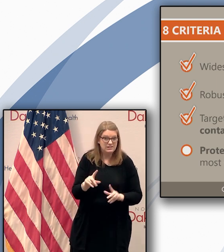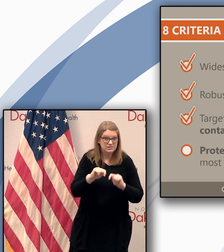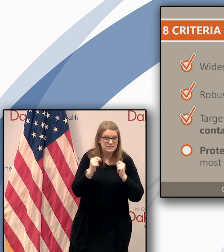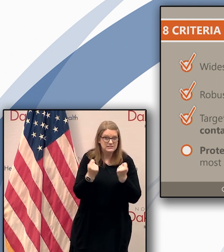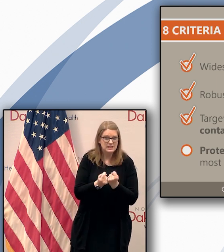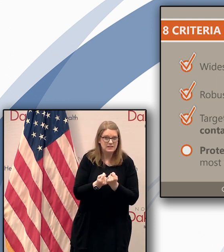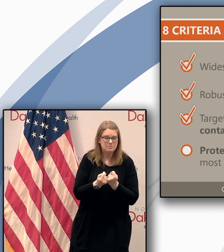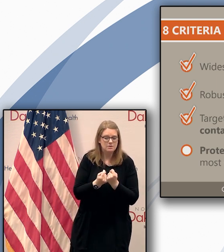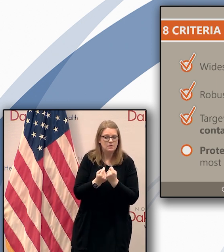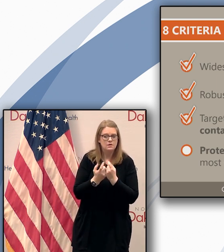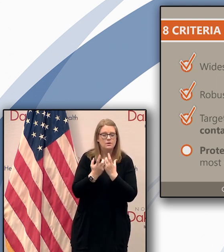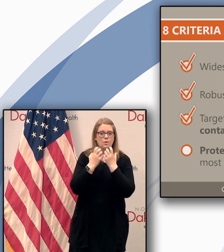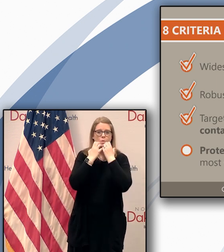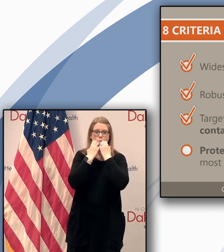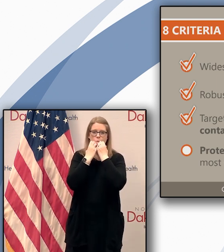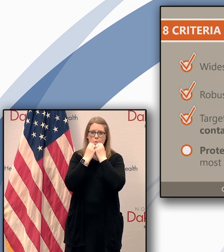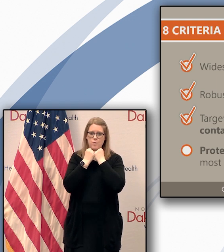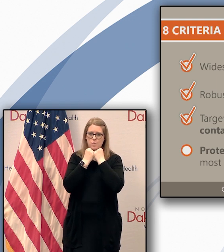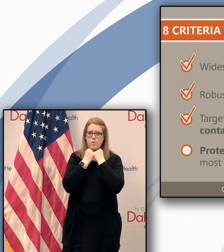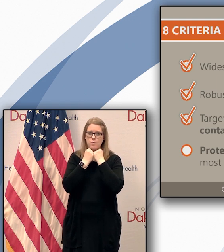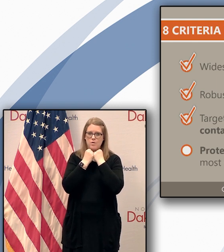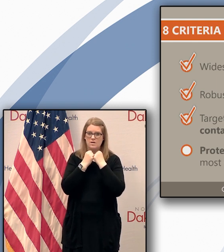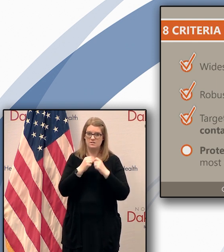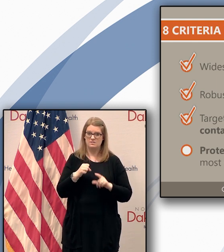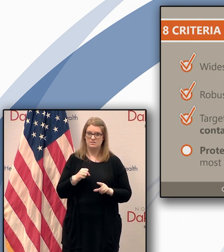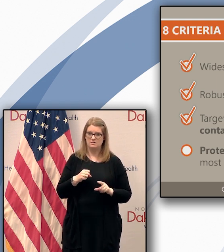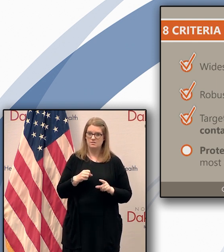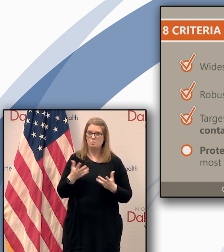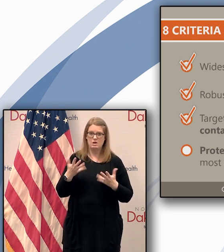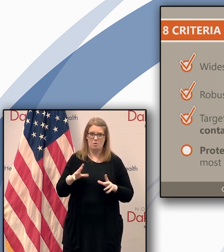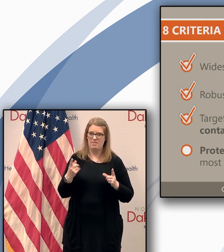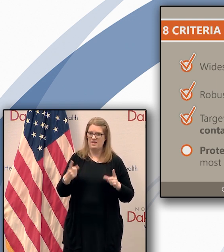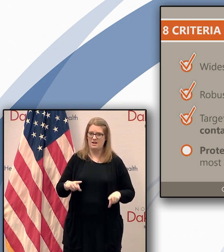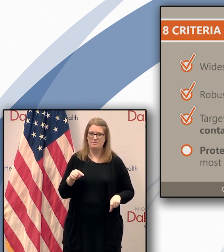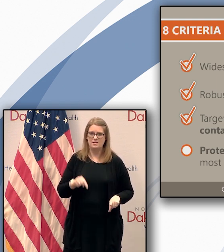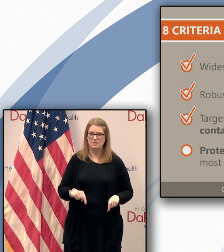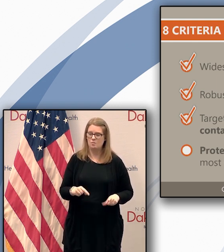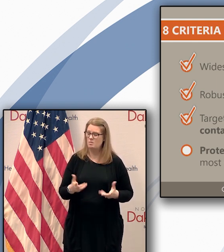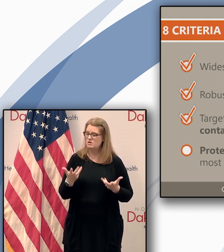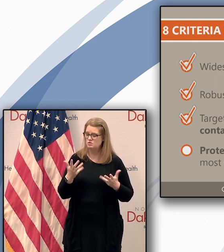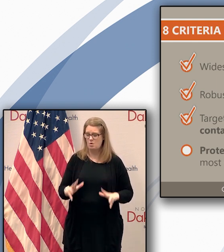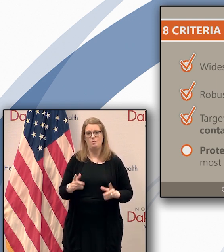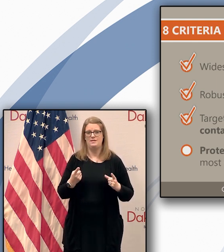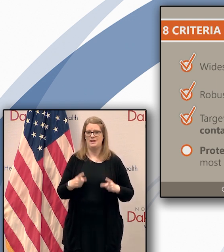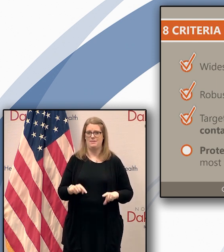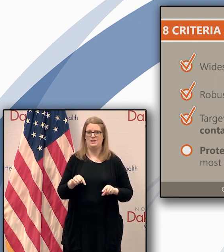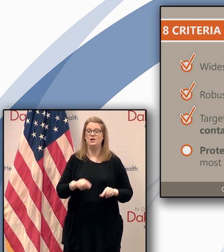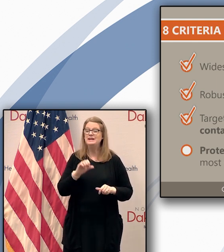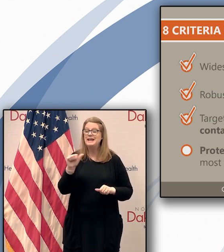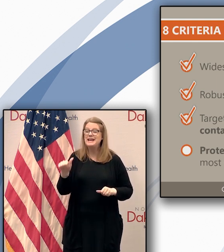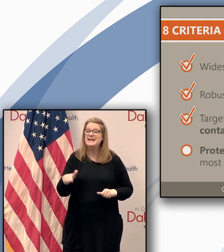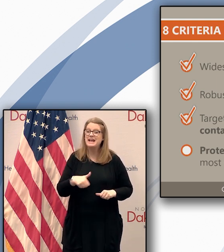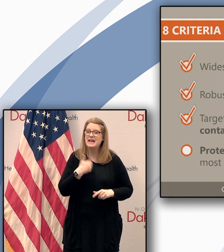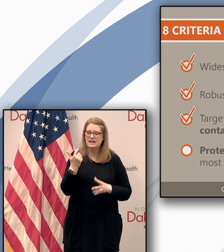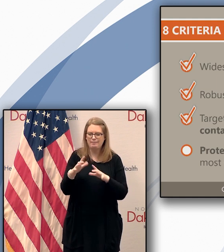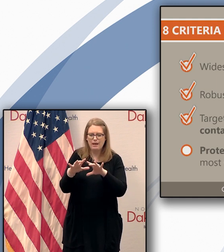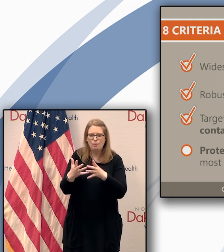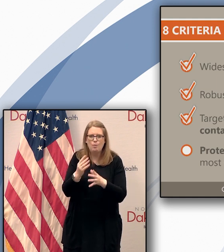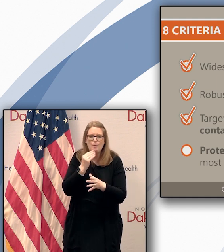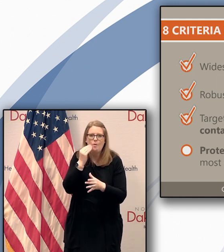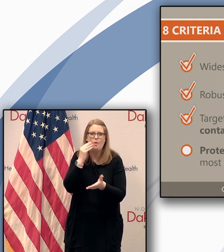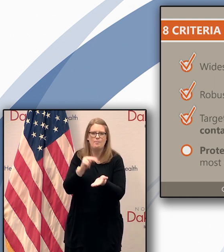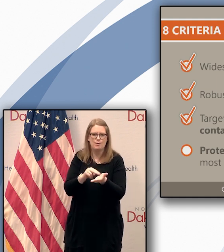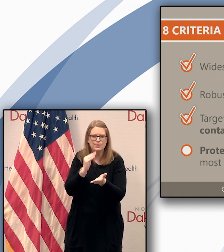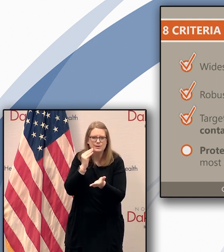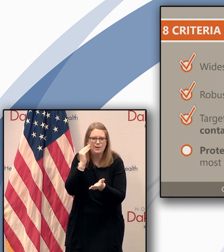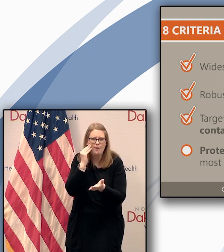cares about deeply that we want to make sure that we don't have that kind of an outbreak in any one of our congregate living facilities so when we talk